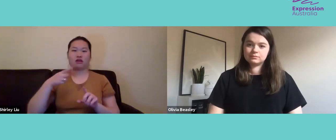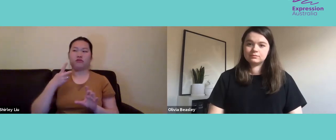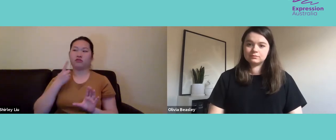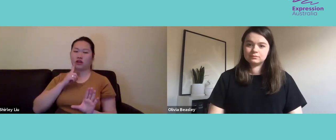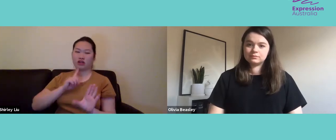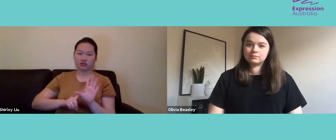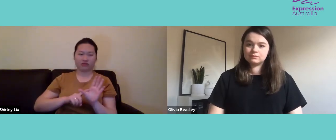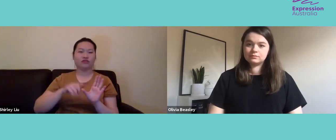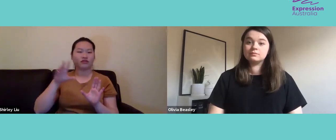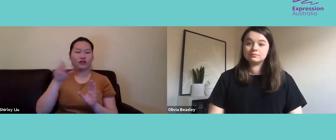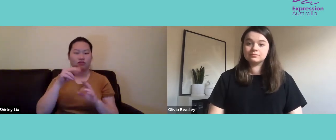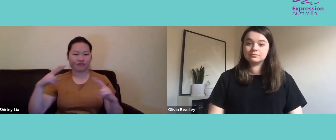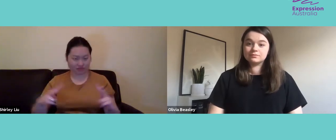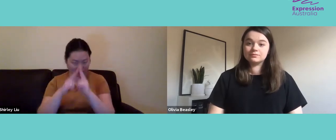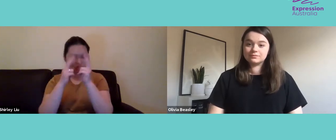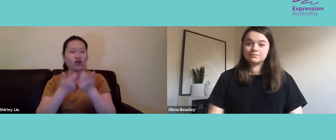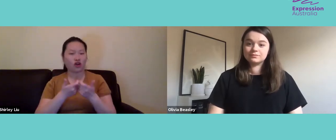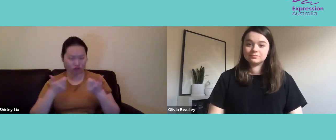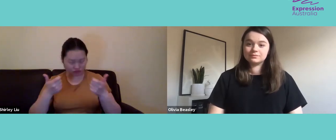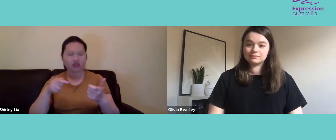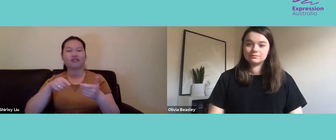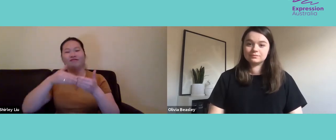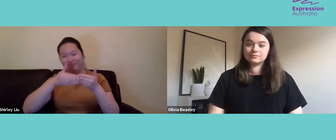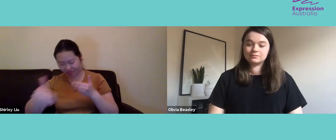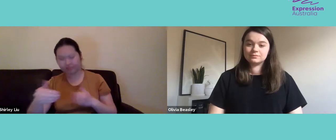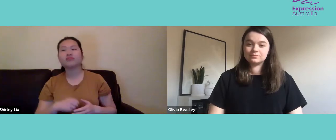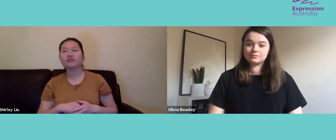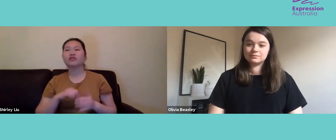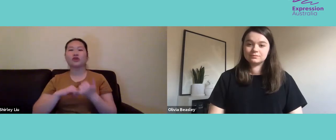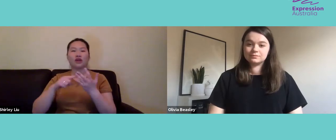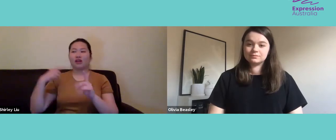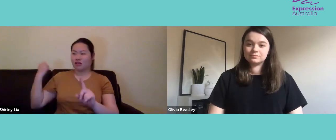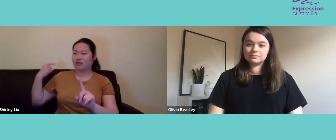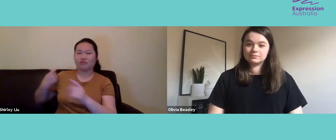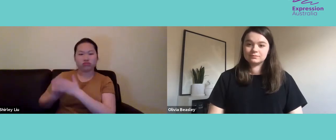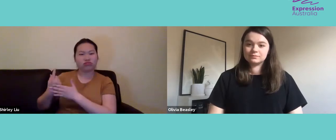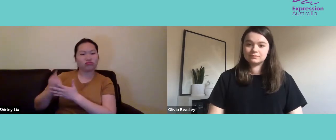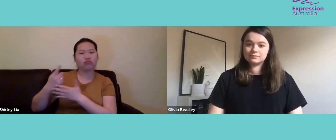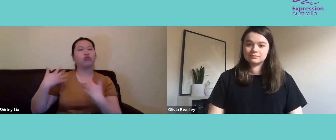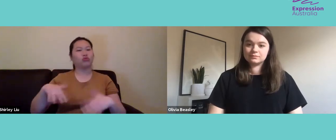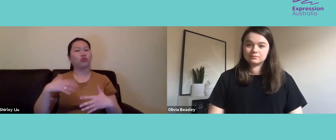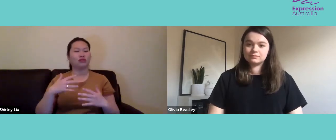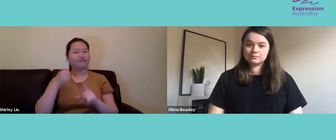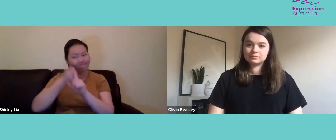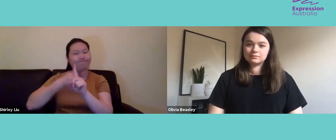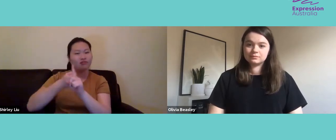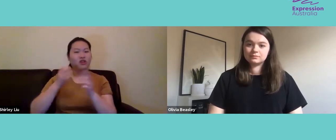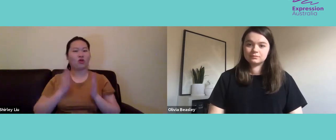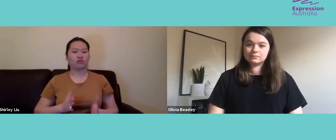from the Paris Convention. So there has been lots of things that have